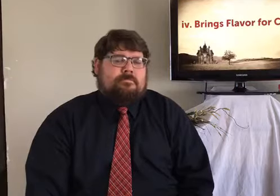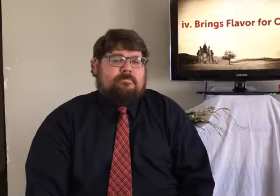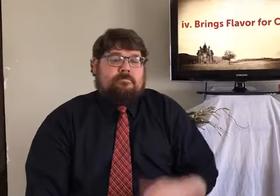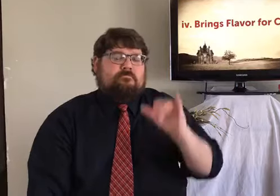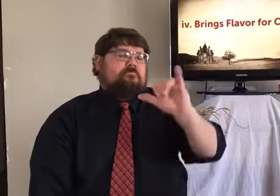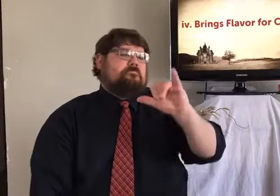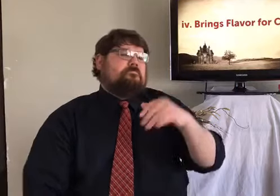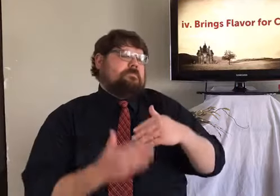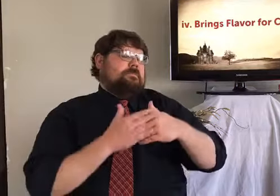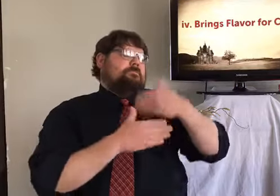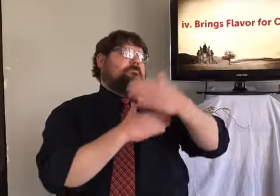what it means to be a Christian. Oh.